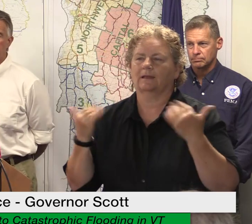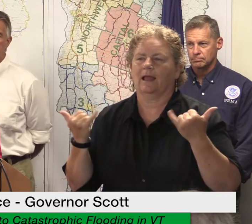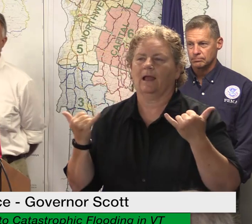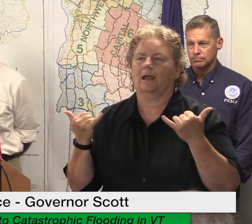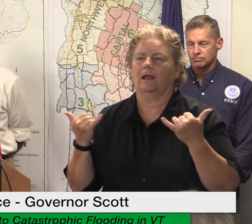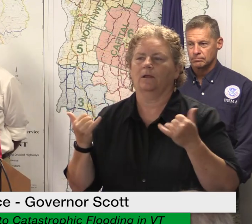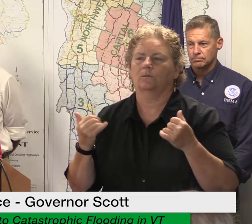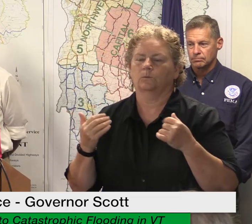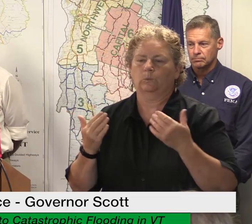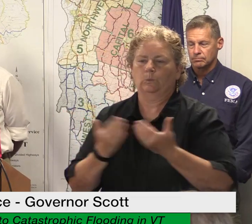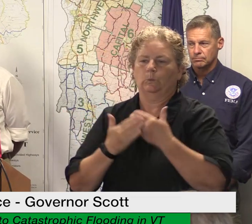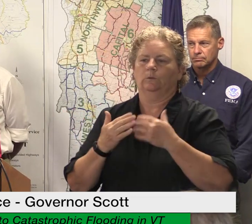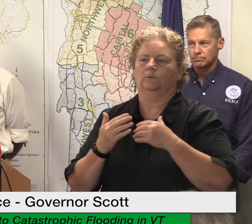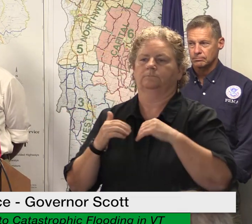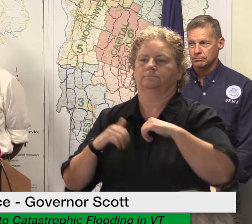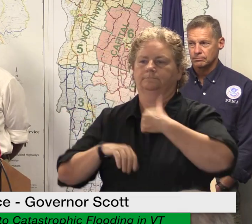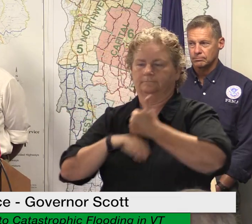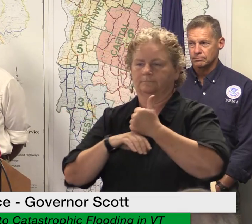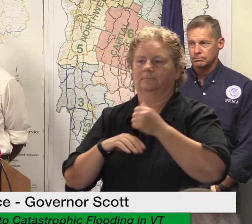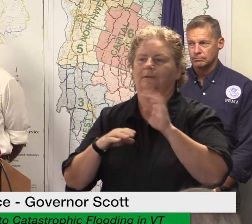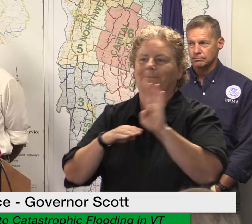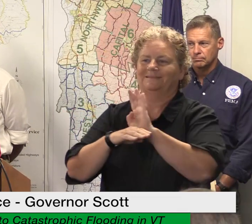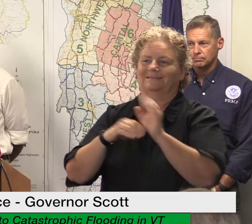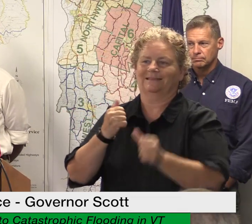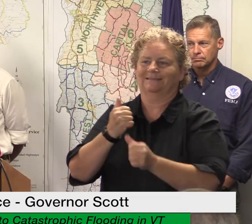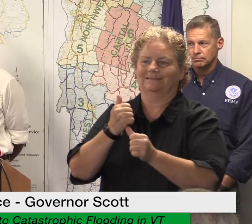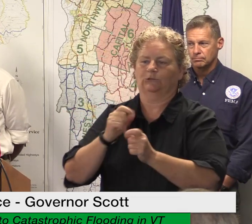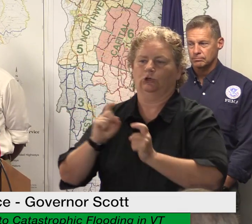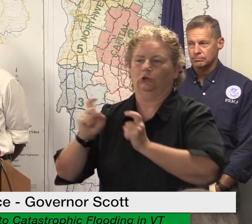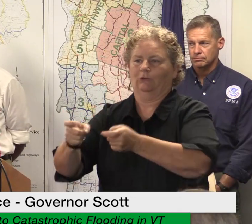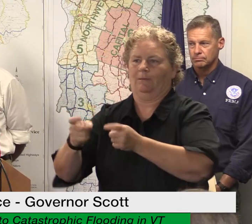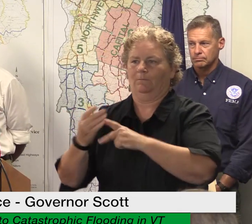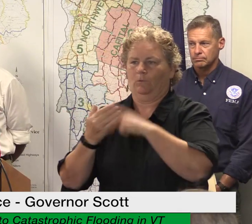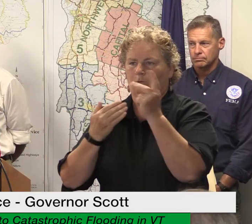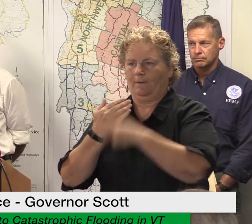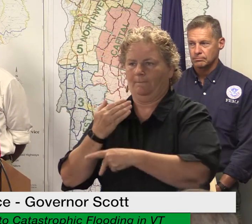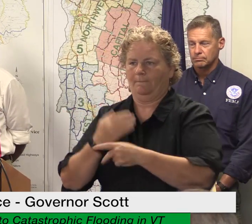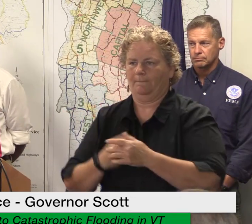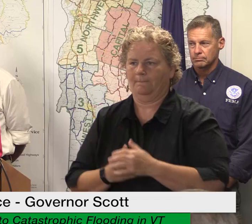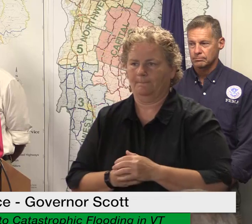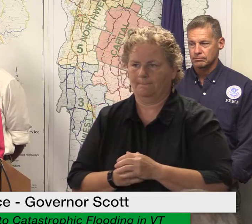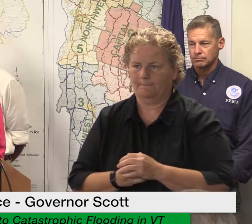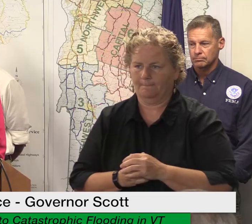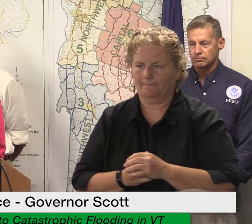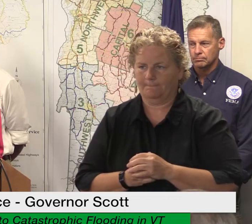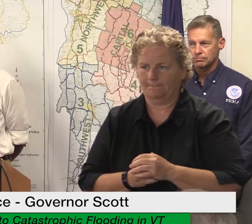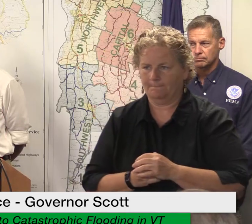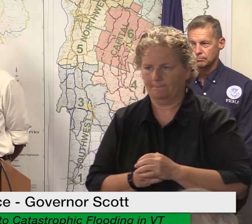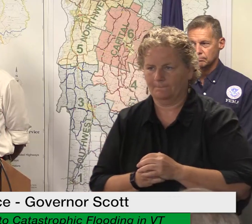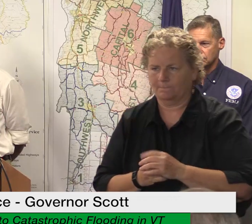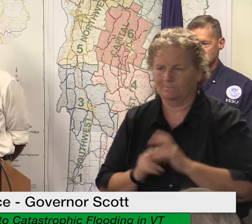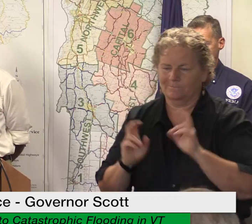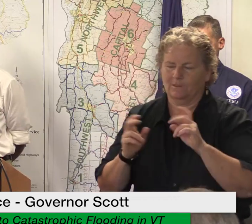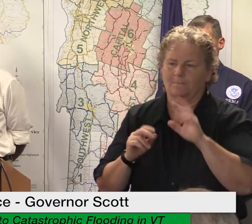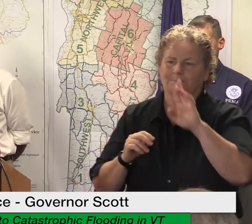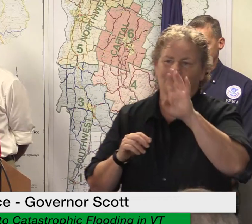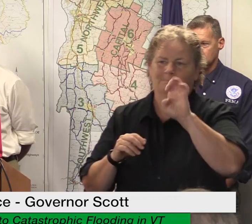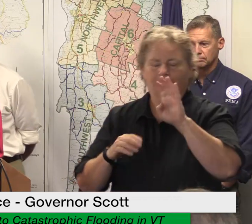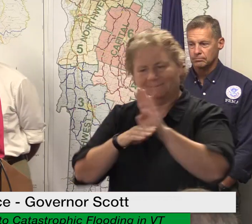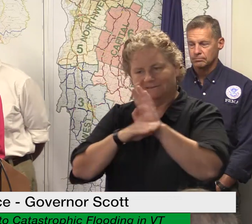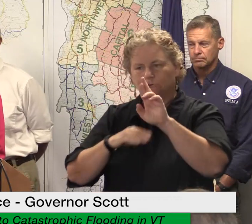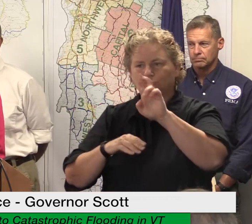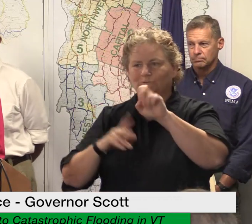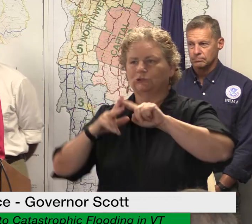program the business restart gap assistance program will be administered by the department of economic